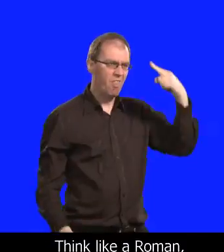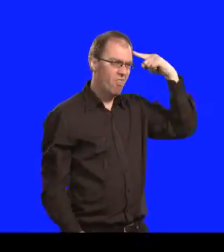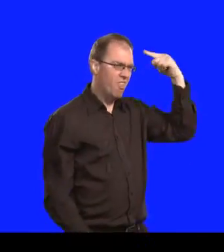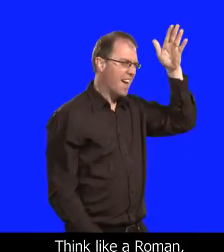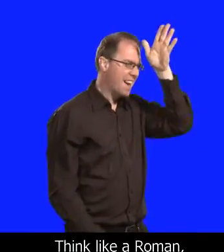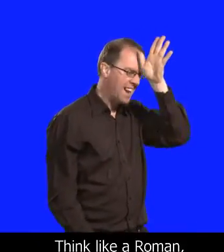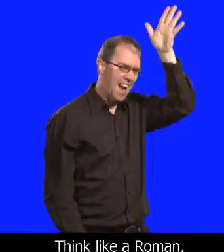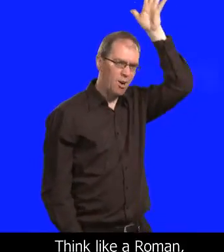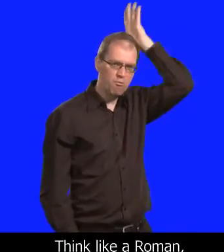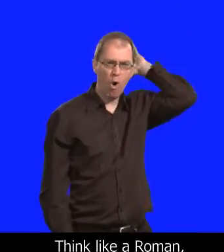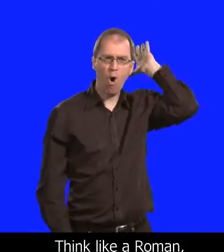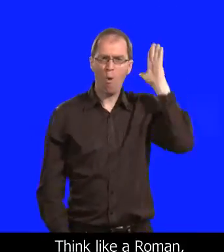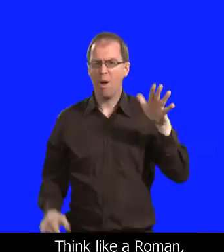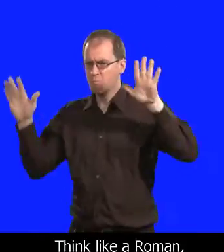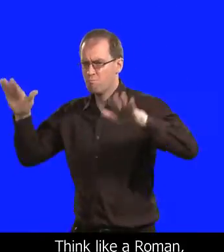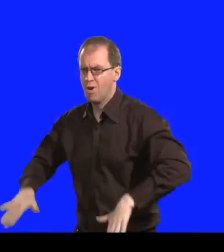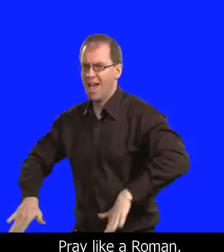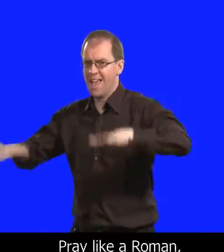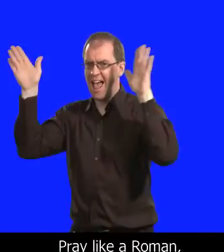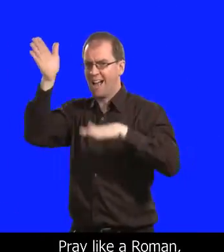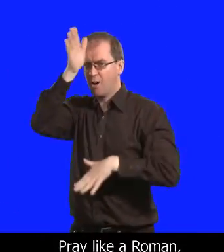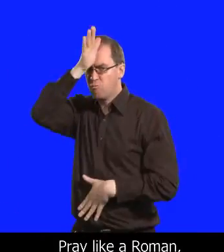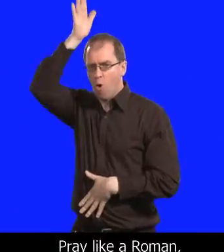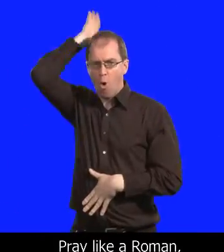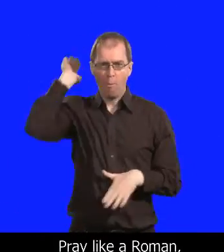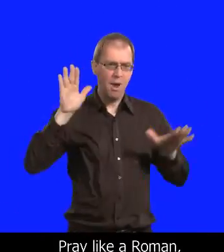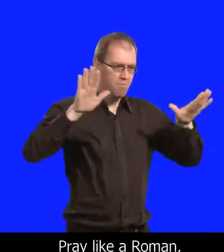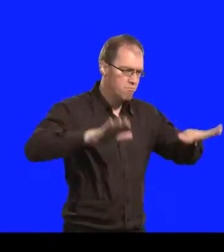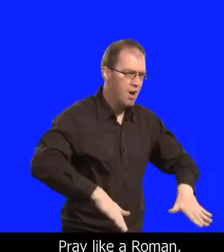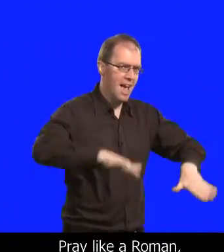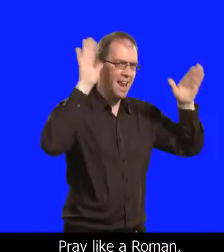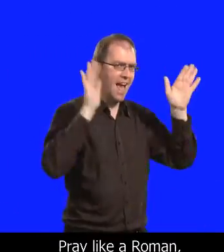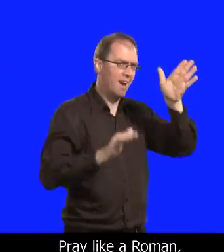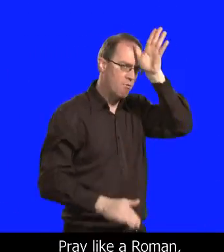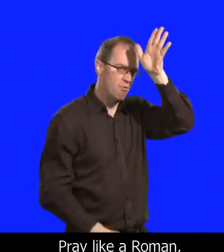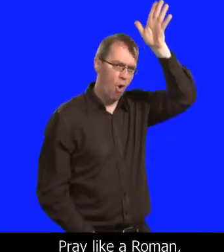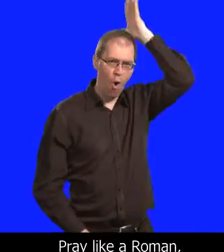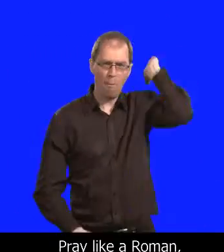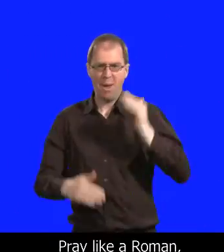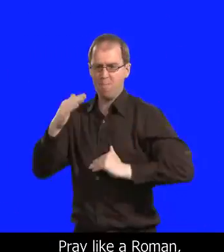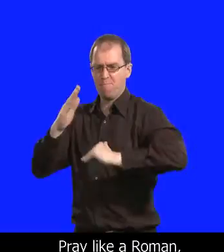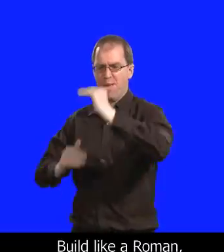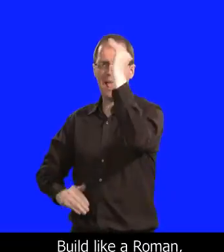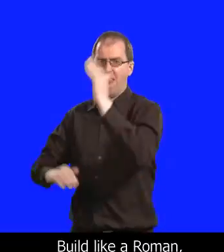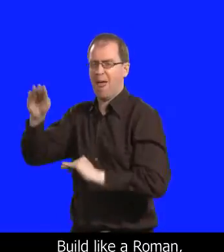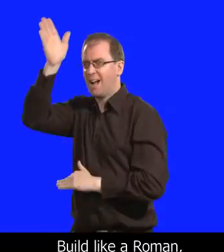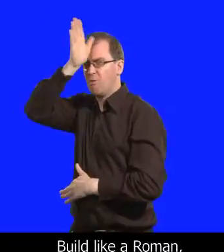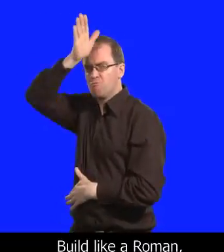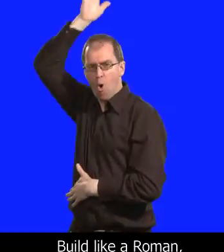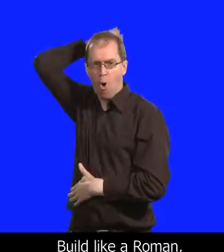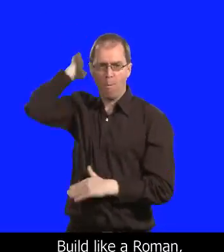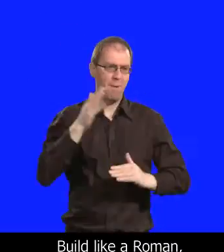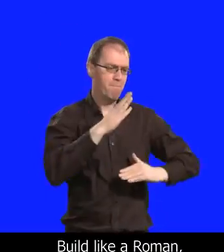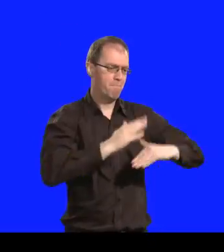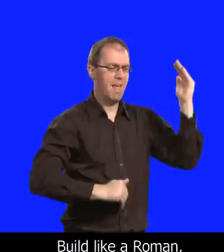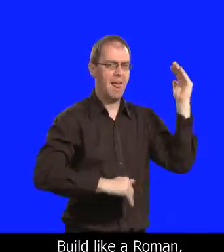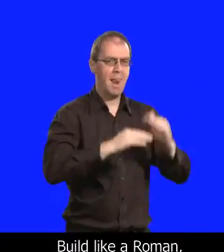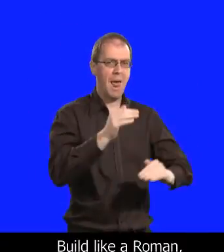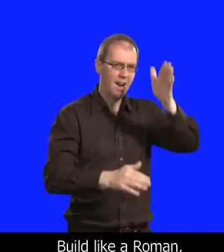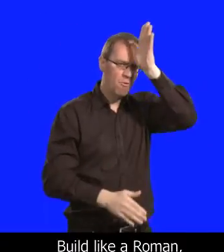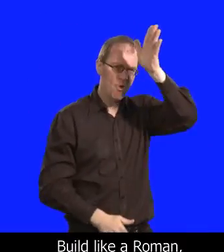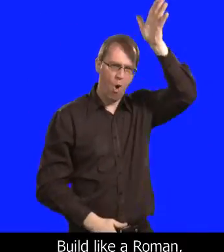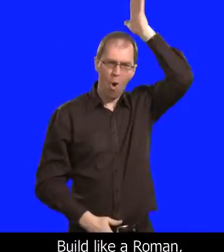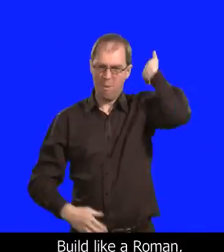Roman, think like a Roman Pray like a Roman, pray like a Roman Build like a Roman,